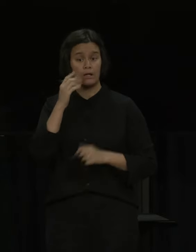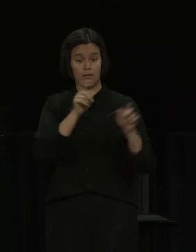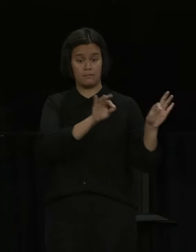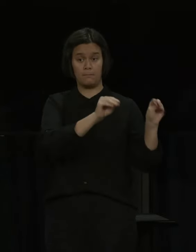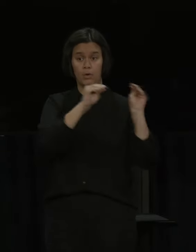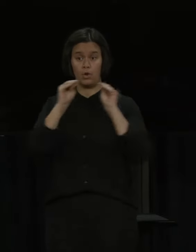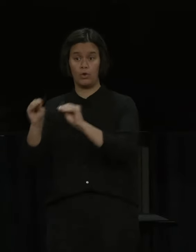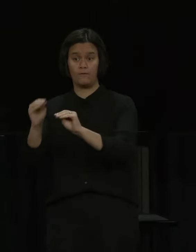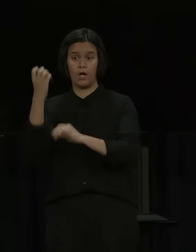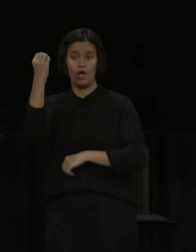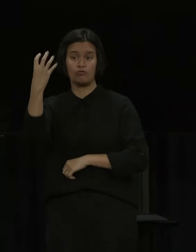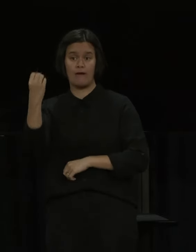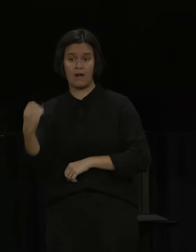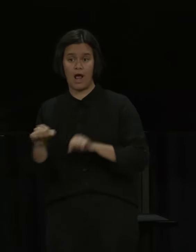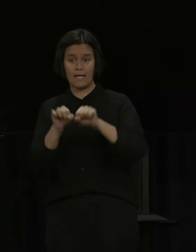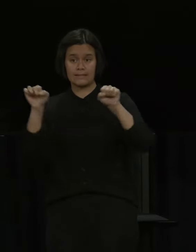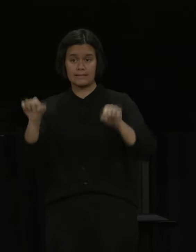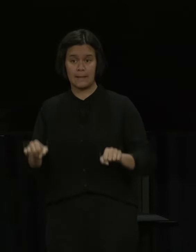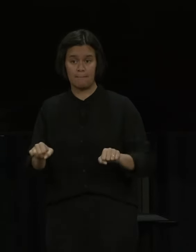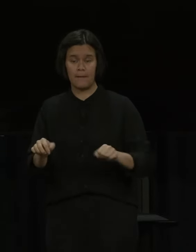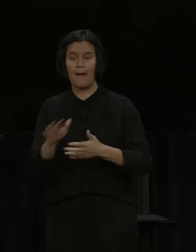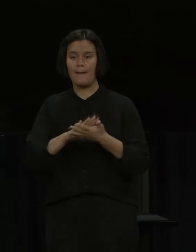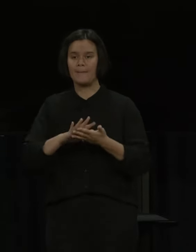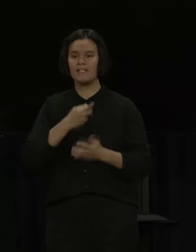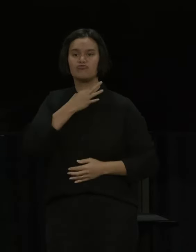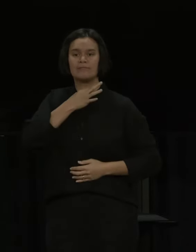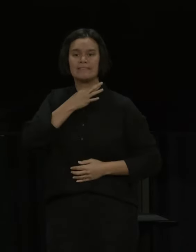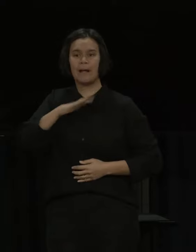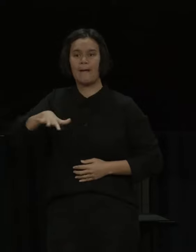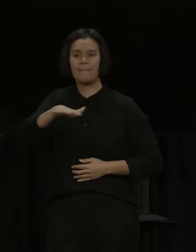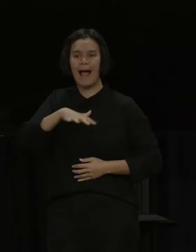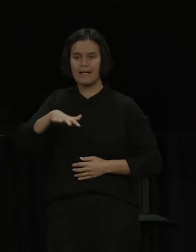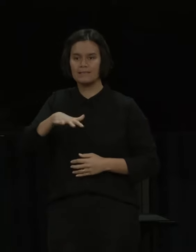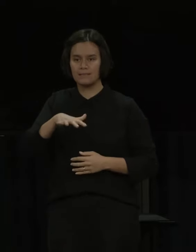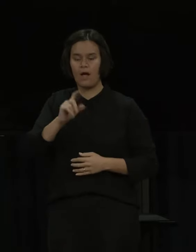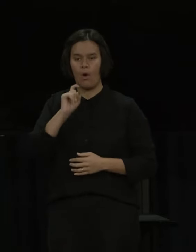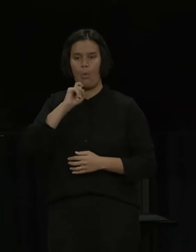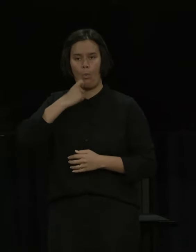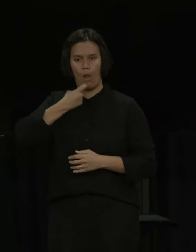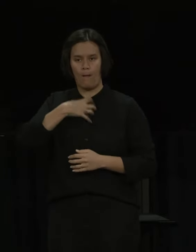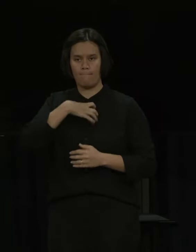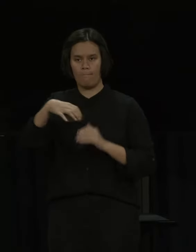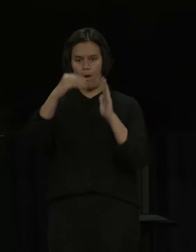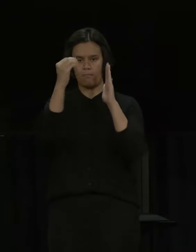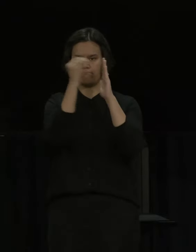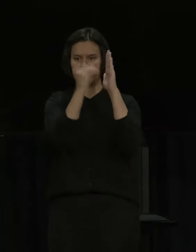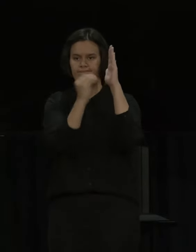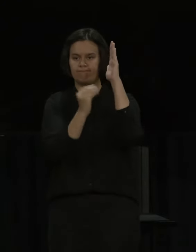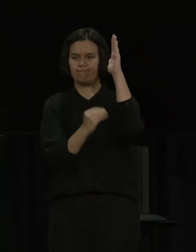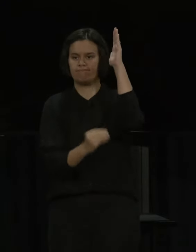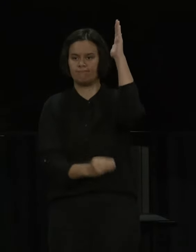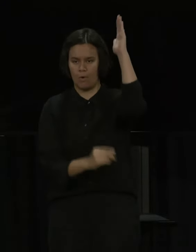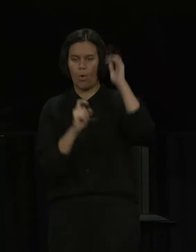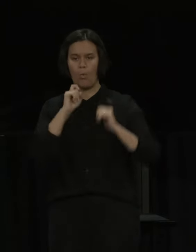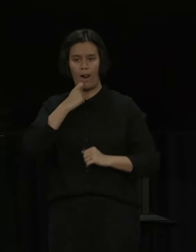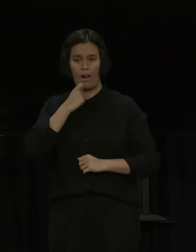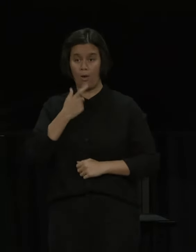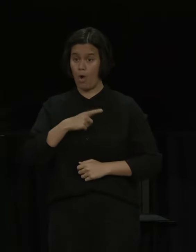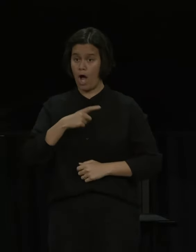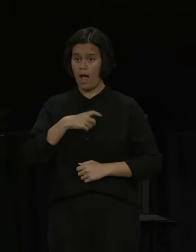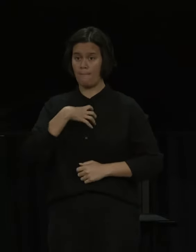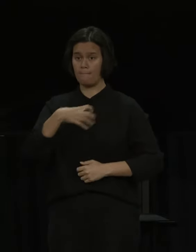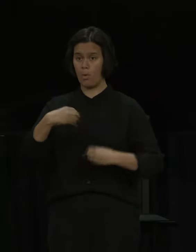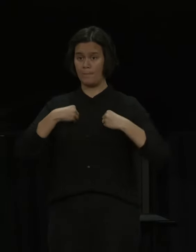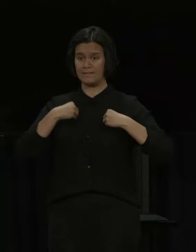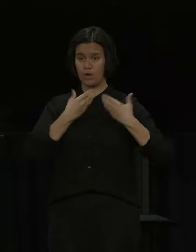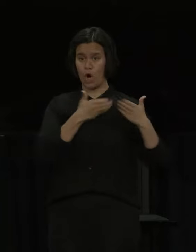We are not any longer publishing locations of interest where the exposure was just a casual exposure, because our experience through the outbreak is